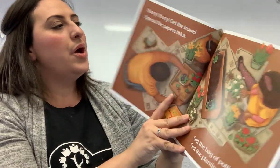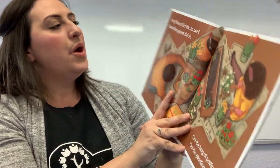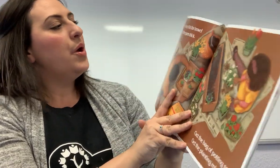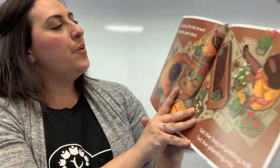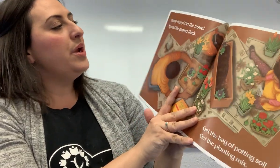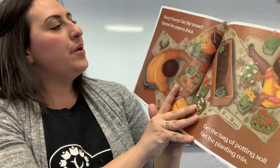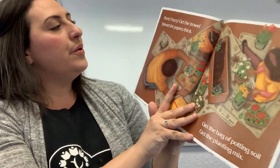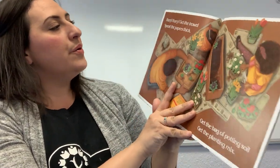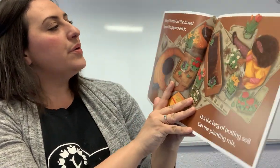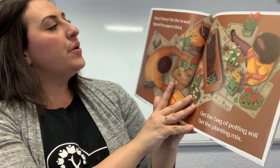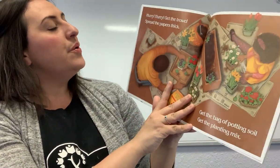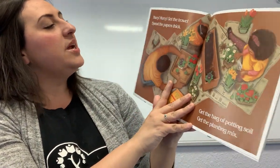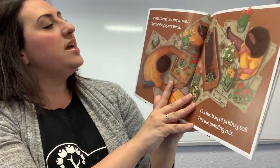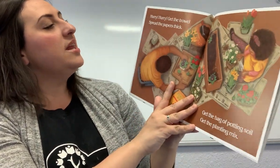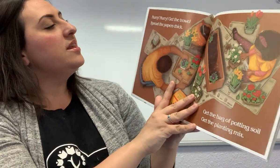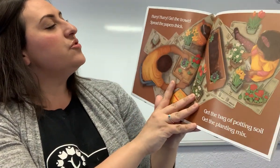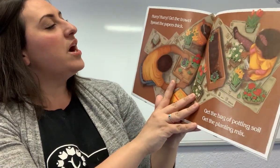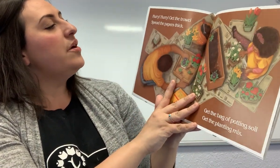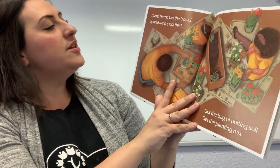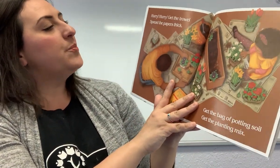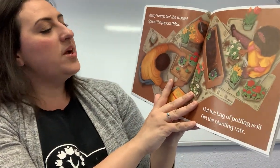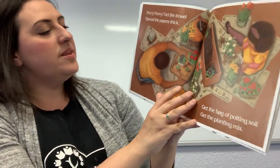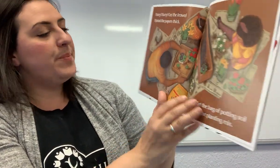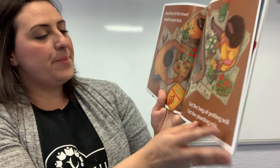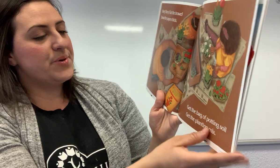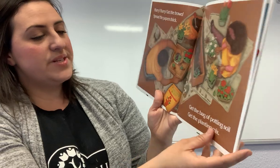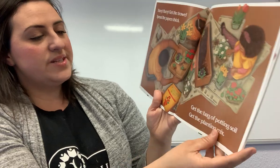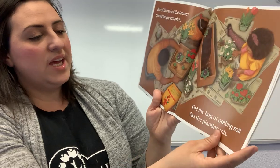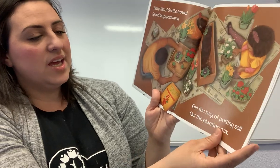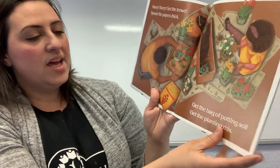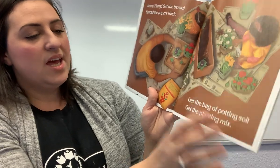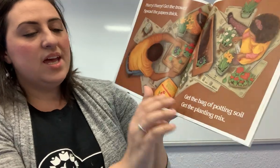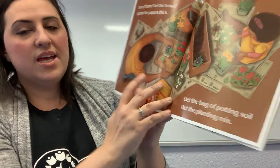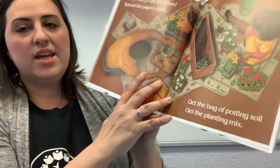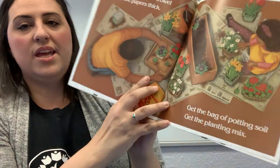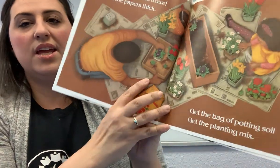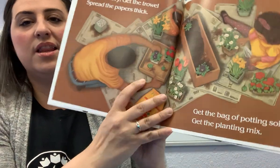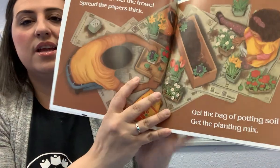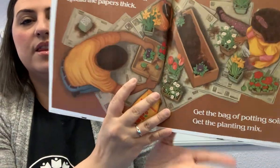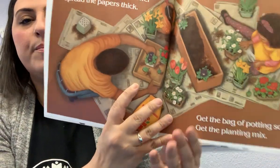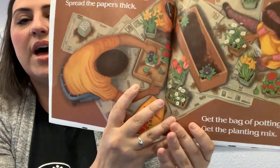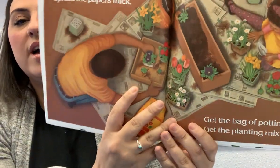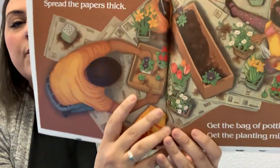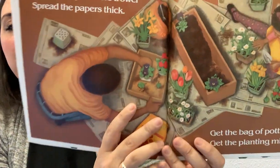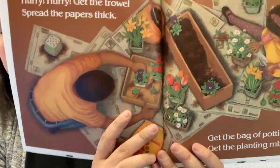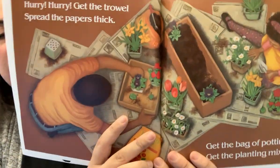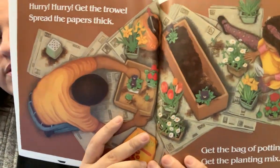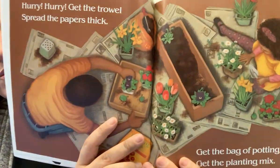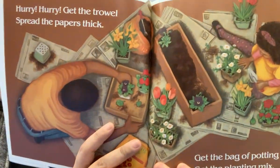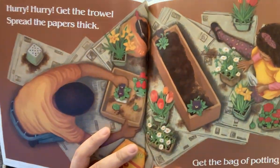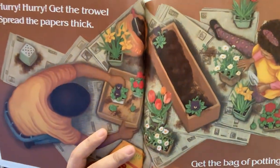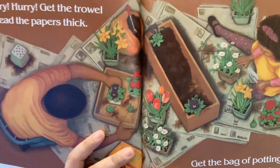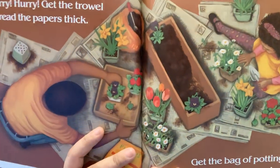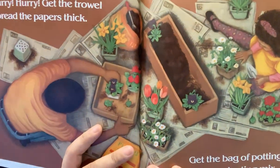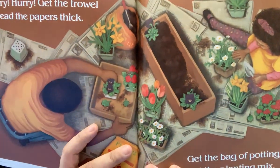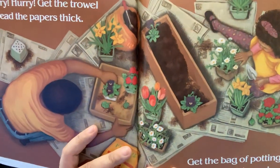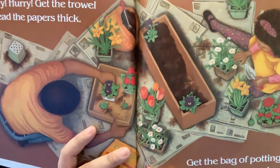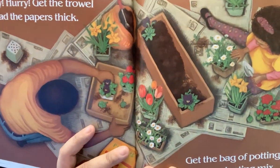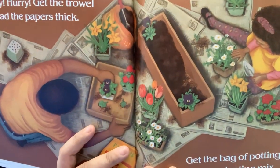Hurry, hurry. Get the trowel. Spread the paper thick. Get the bag of potting soil. They are building their